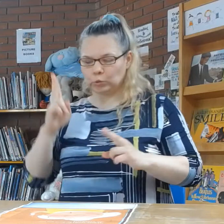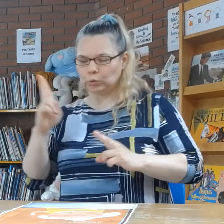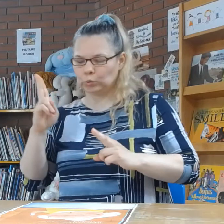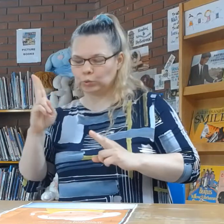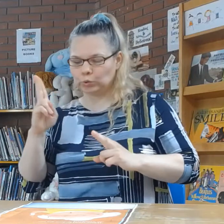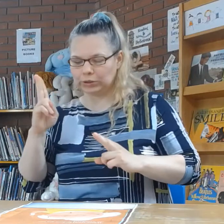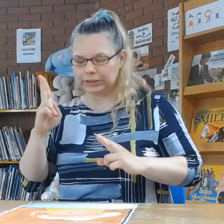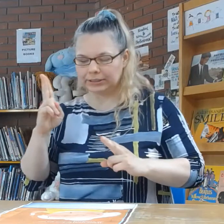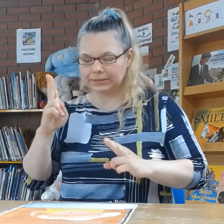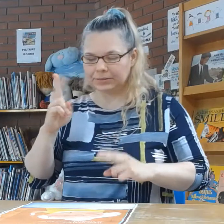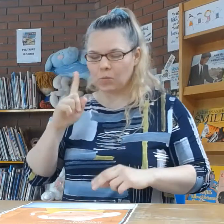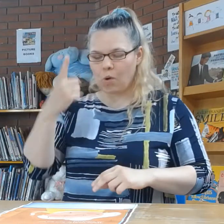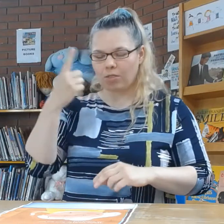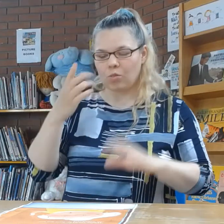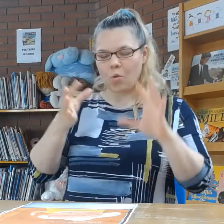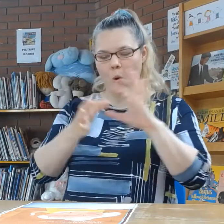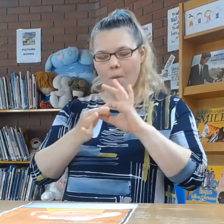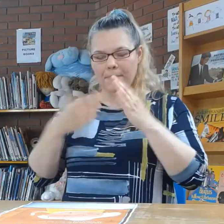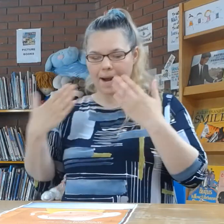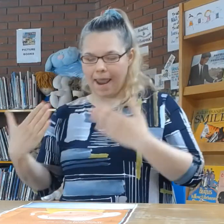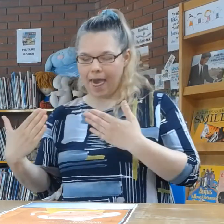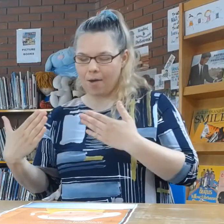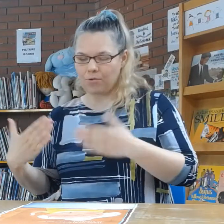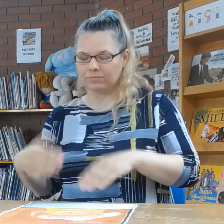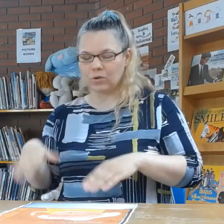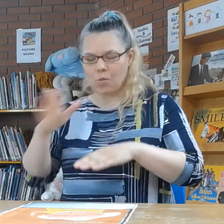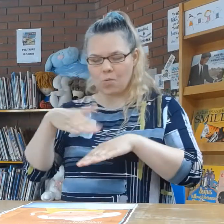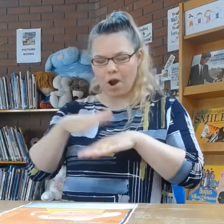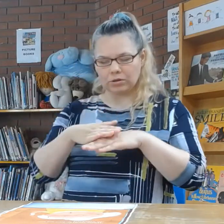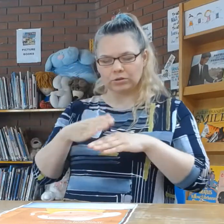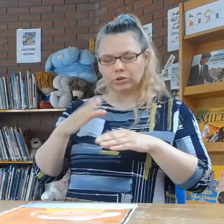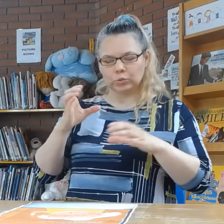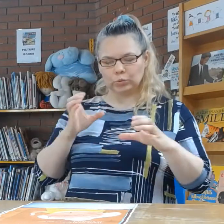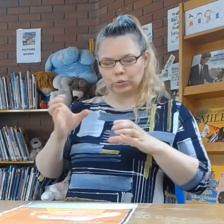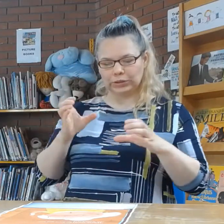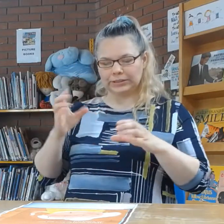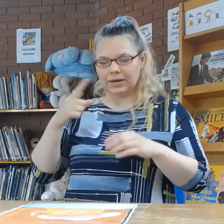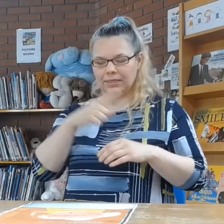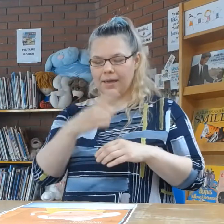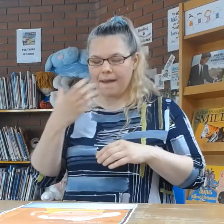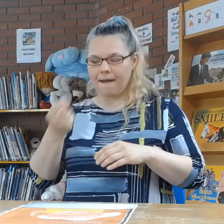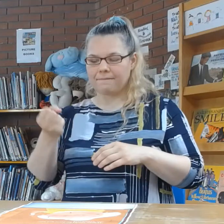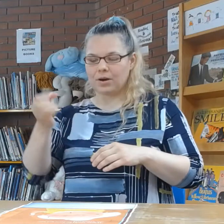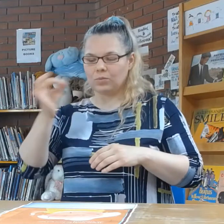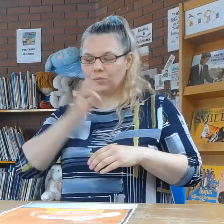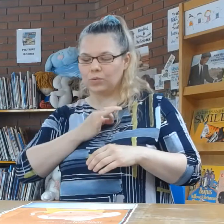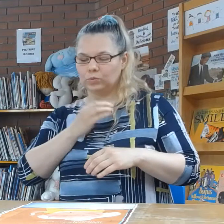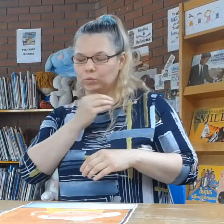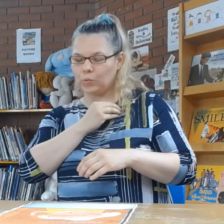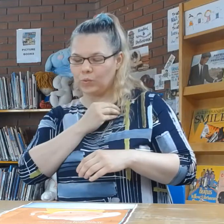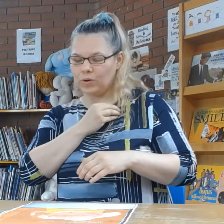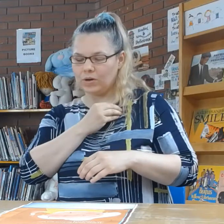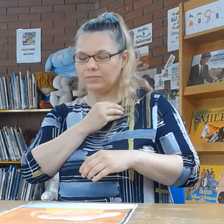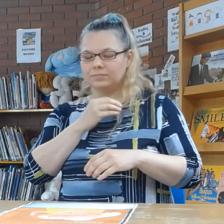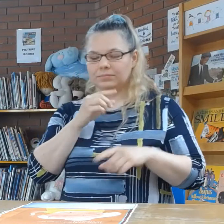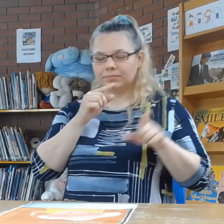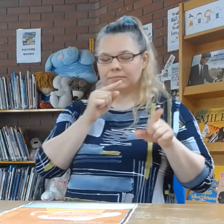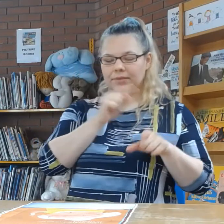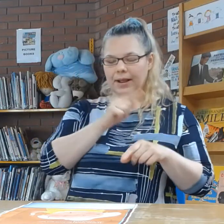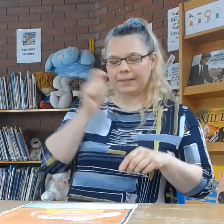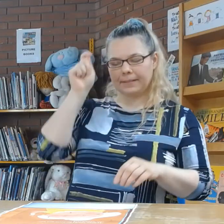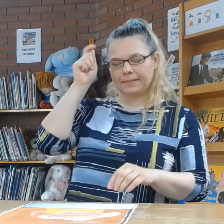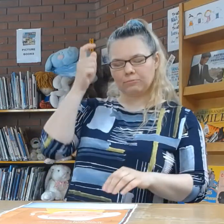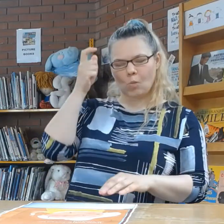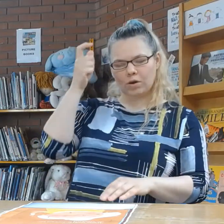Surely, President should be home by now. Where could he have got to, she wondered.